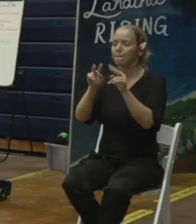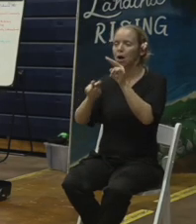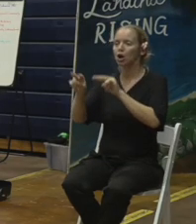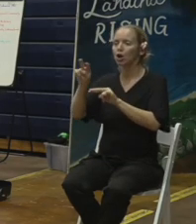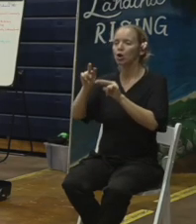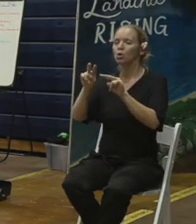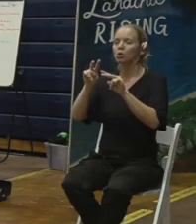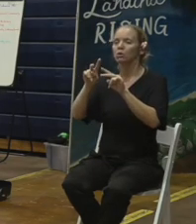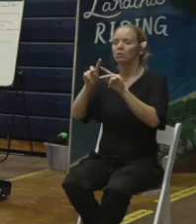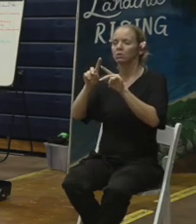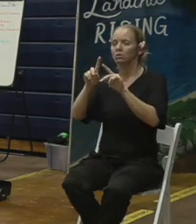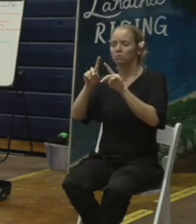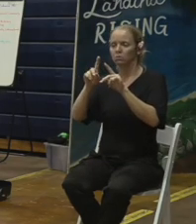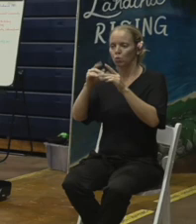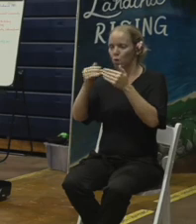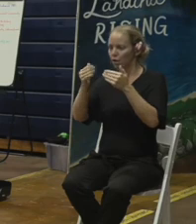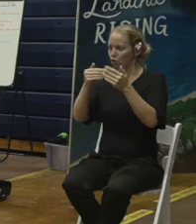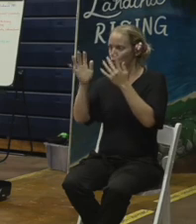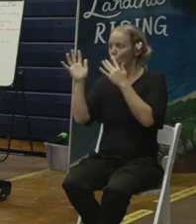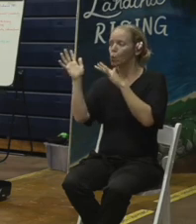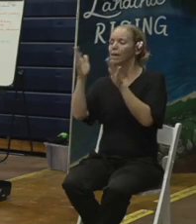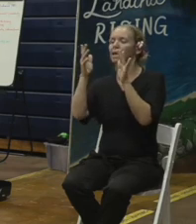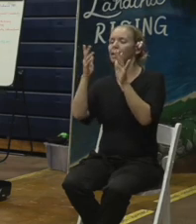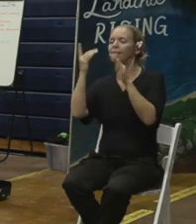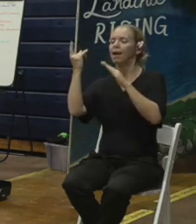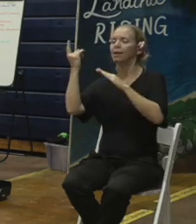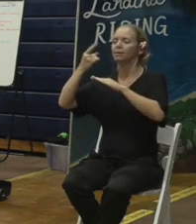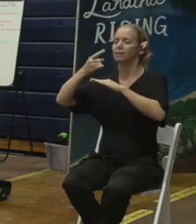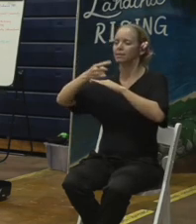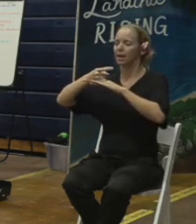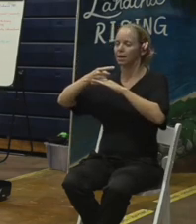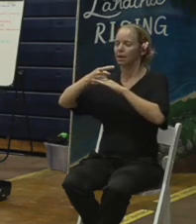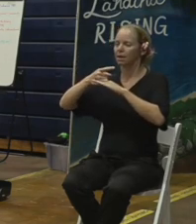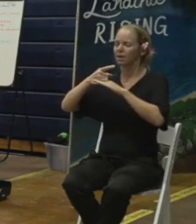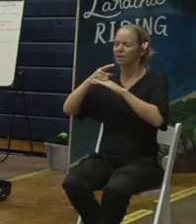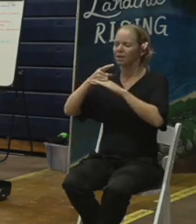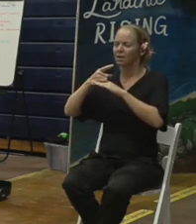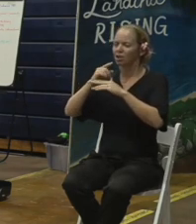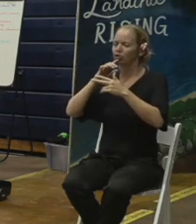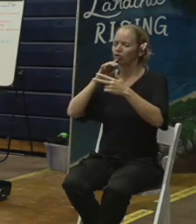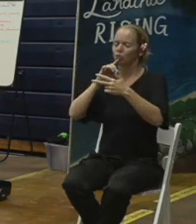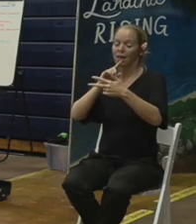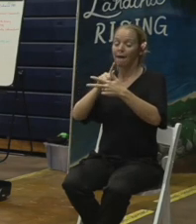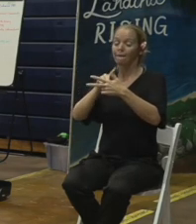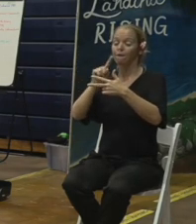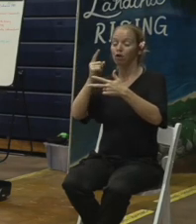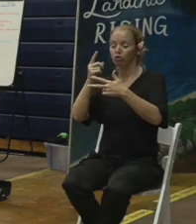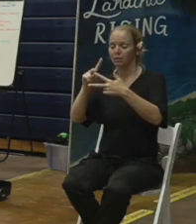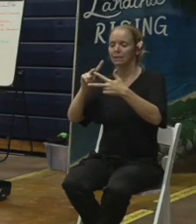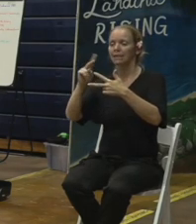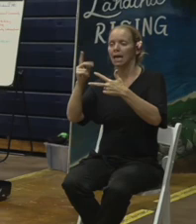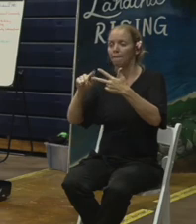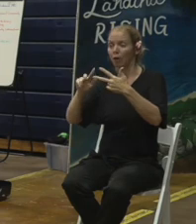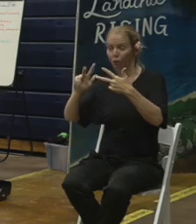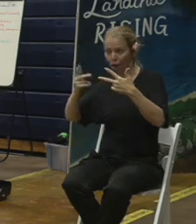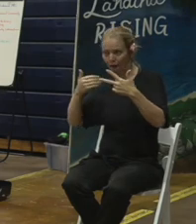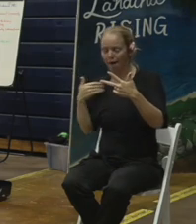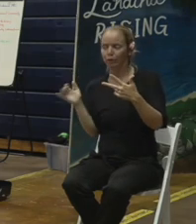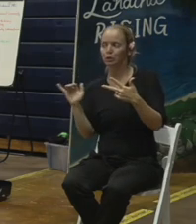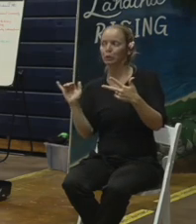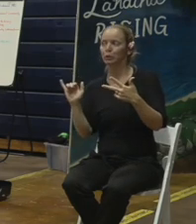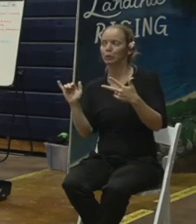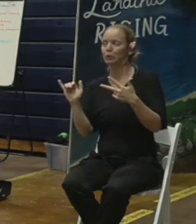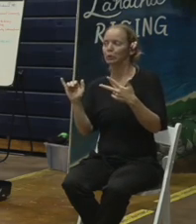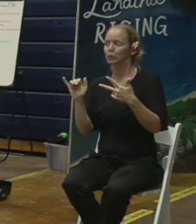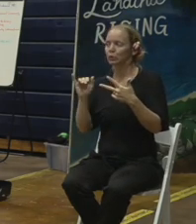wherever the wind is blowing that day it really should never get to that third layer of monitoring but that said we'll continue to